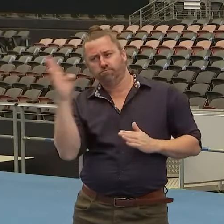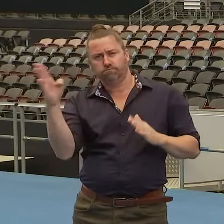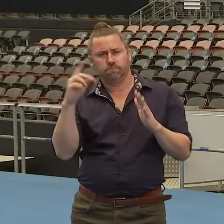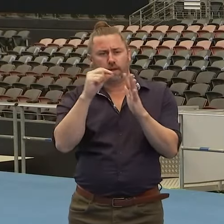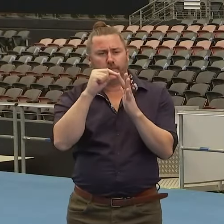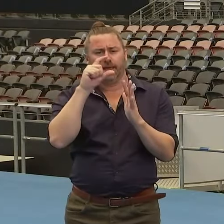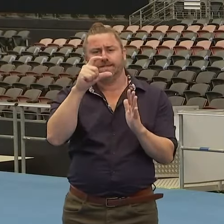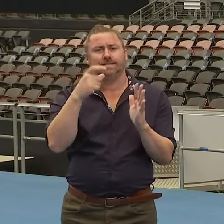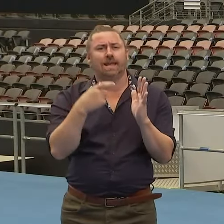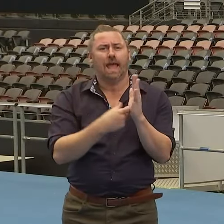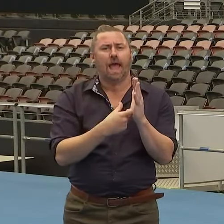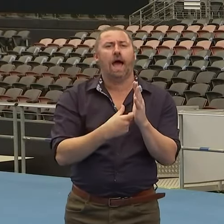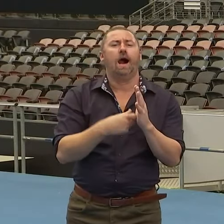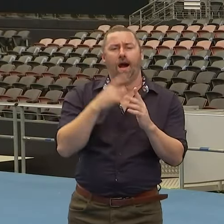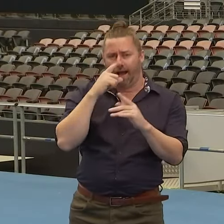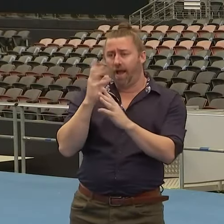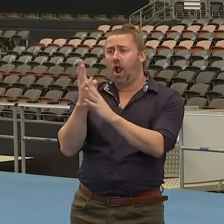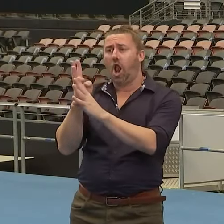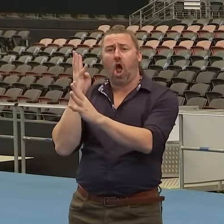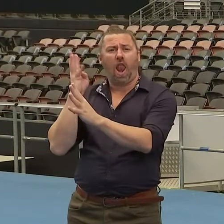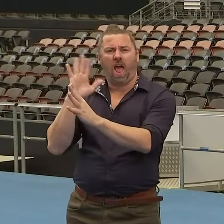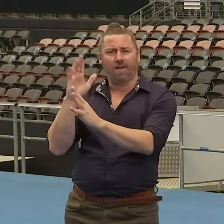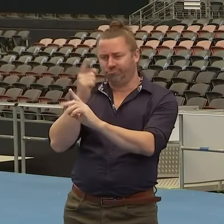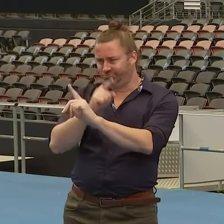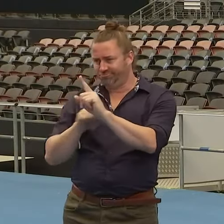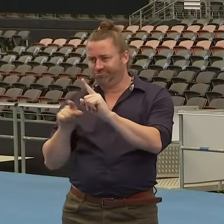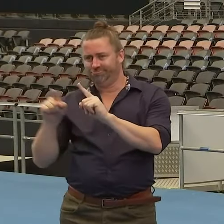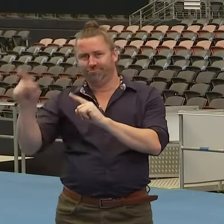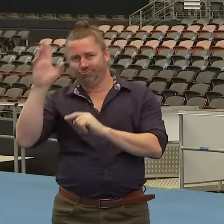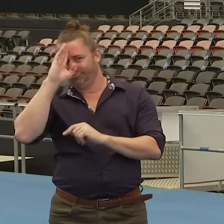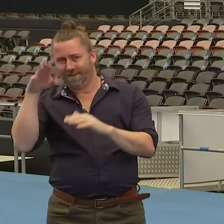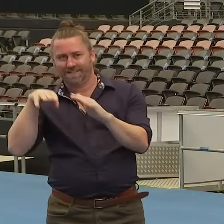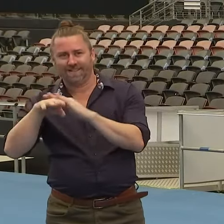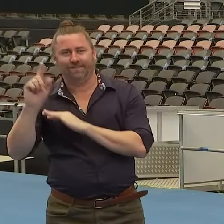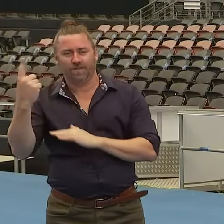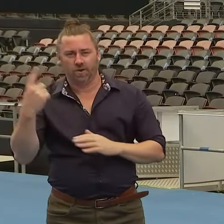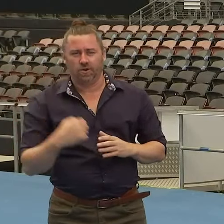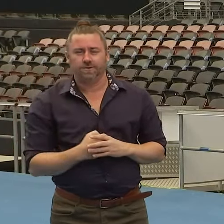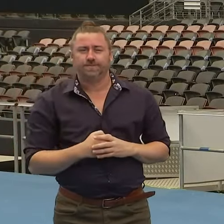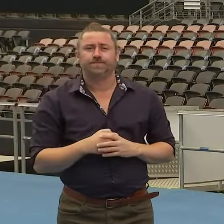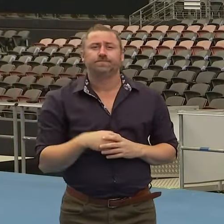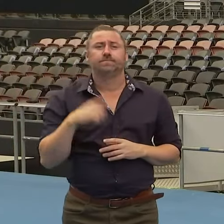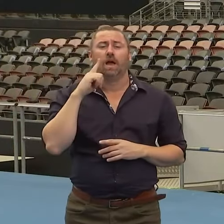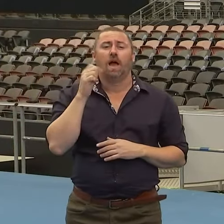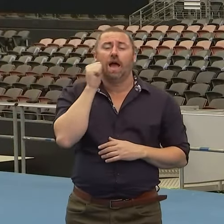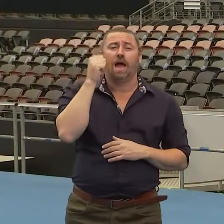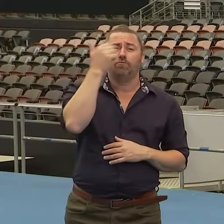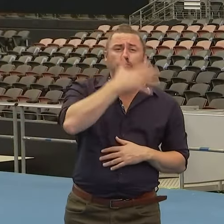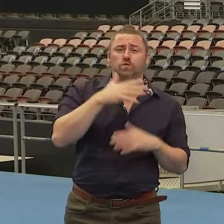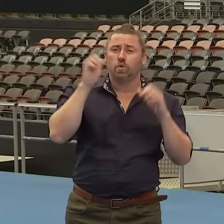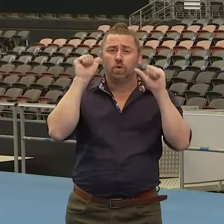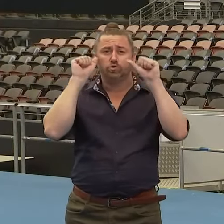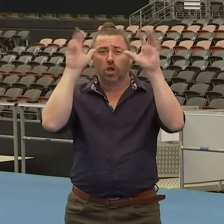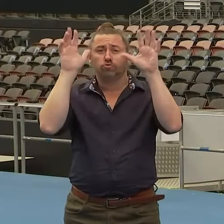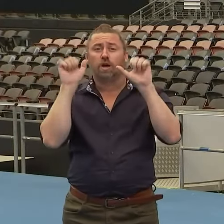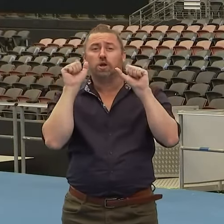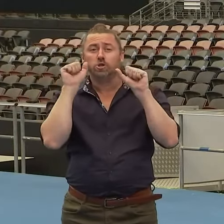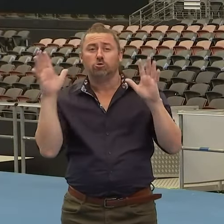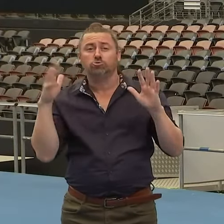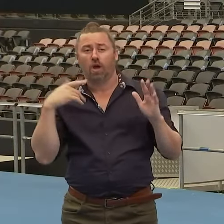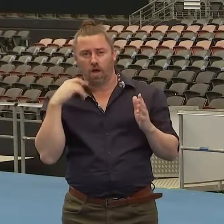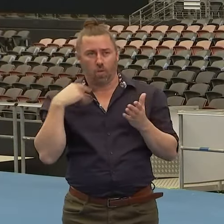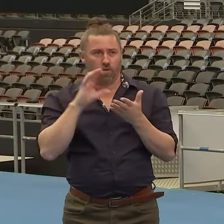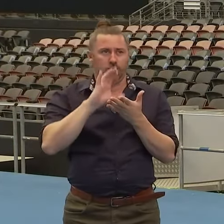provided to staff entering remote communities, in particular Aboriginal and Torres Strait Islander communities. They will be